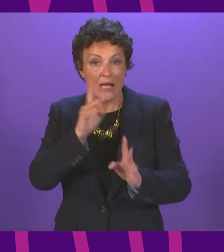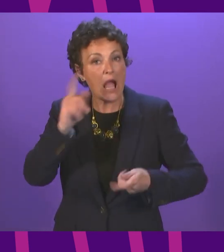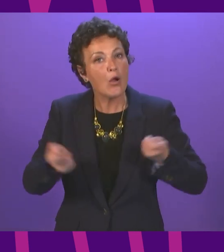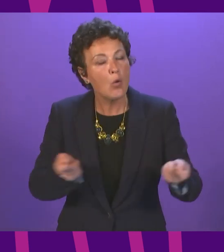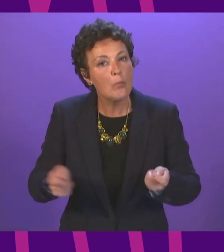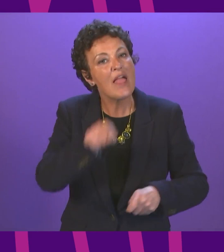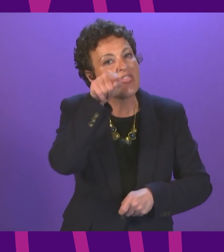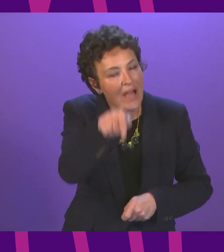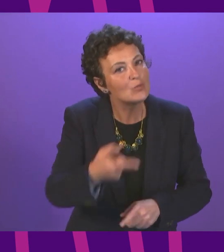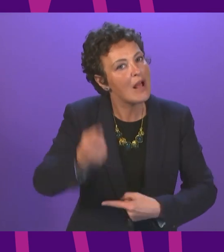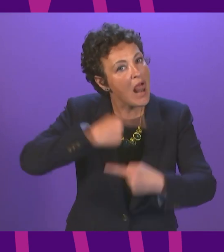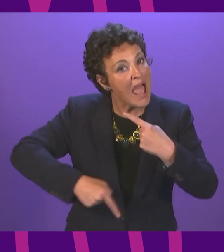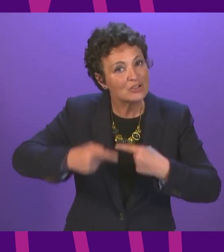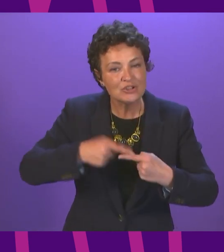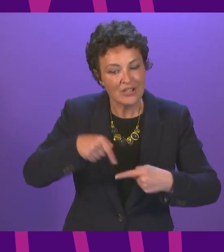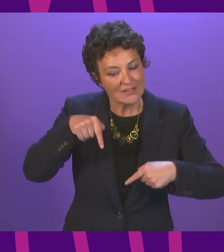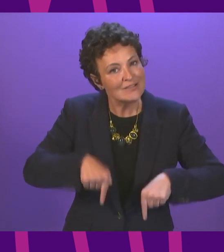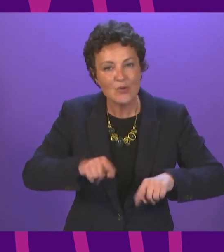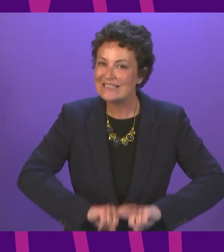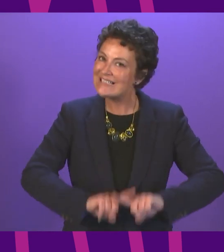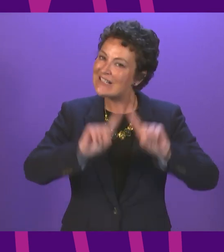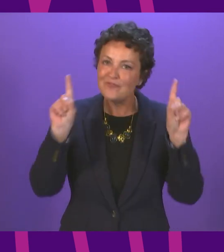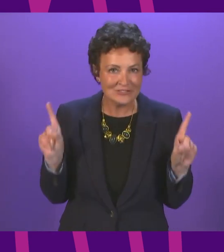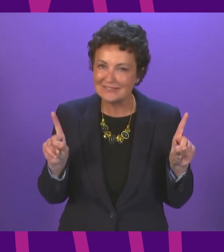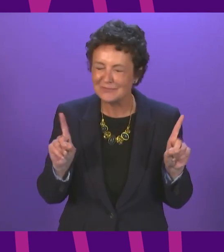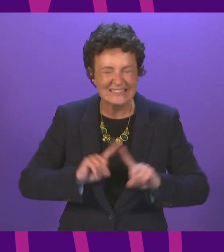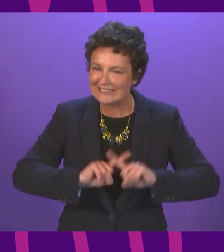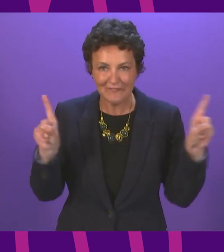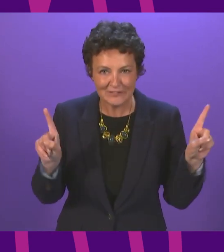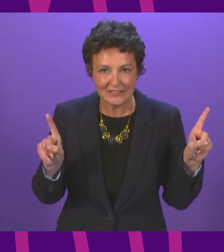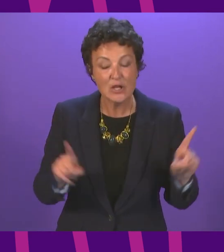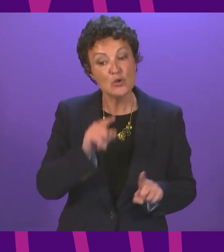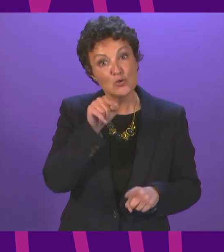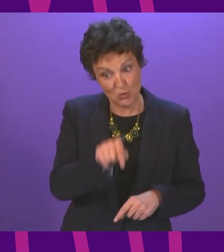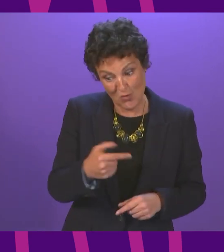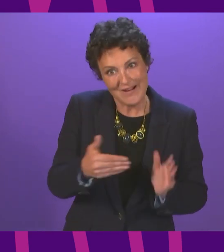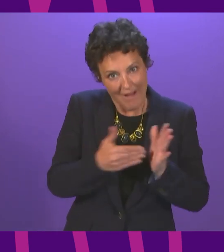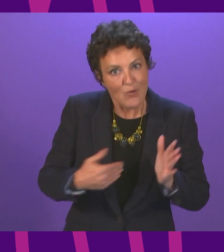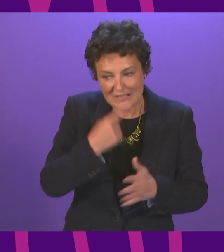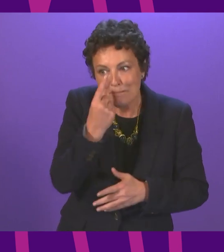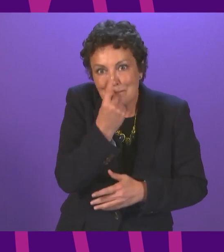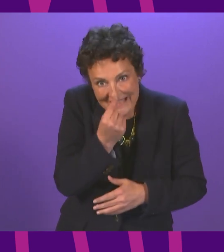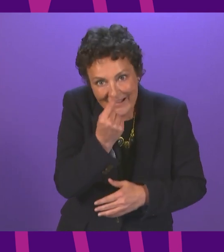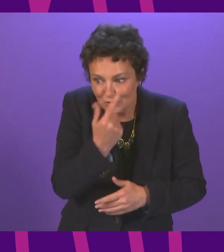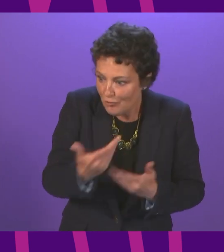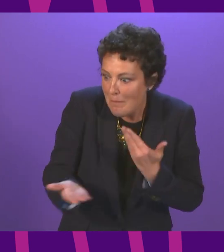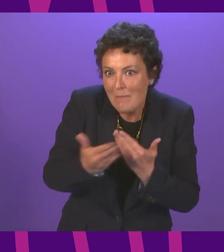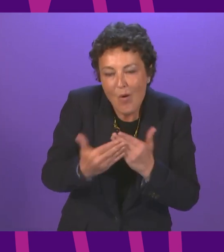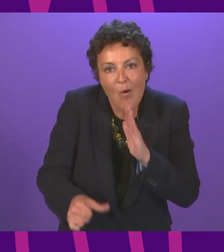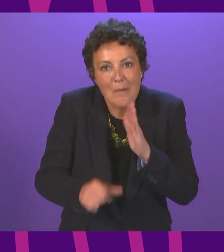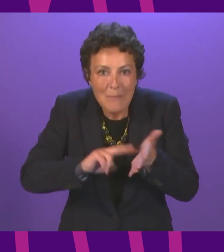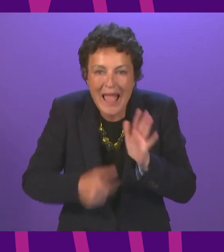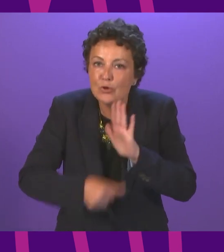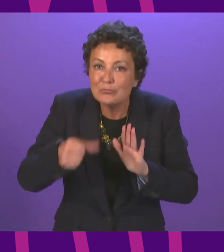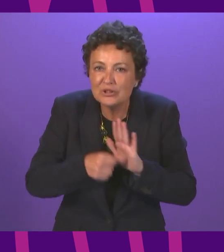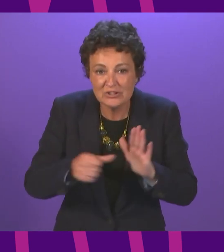is different. The NHS is getting back to normal, so the margins around that are much tighter. That is why, in answer to Anna Sarwar's question,